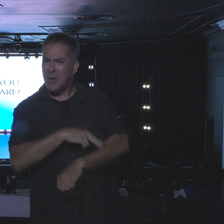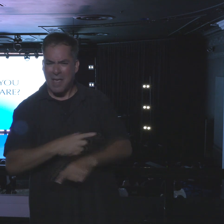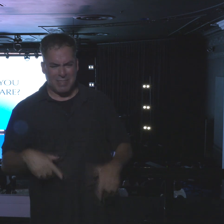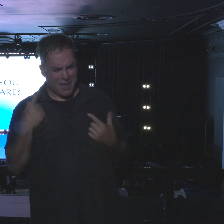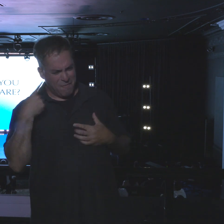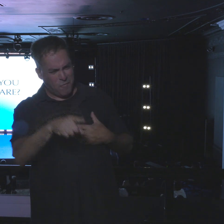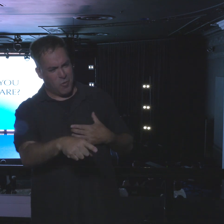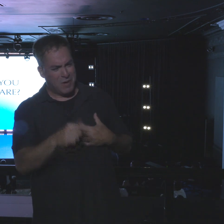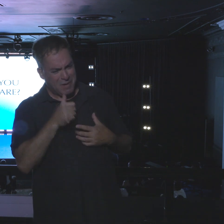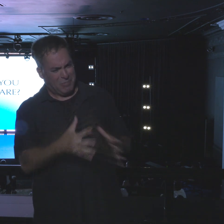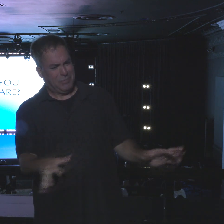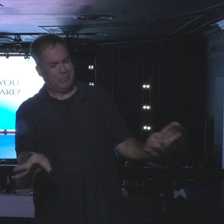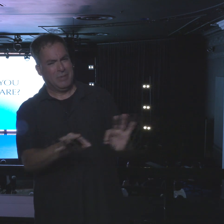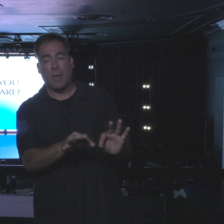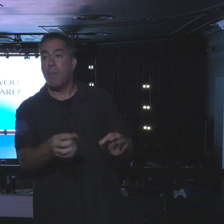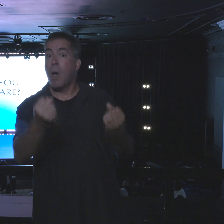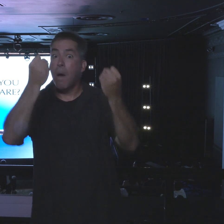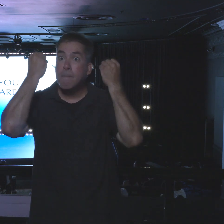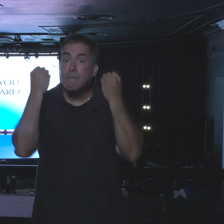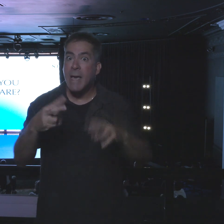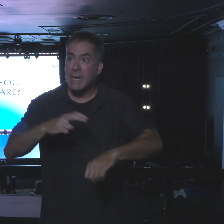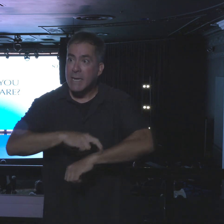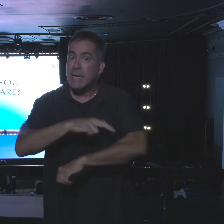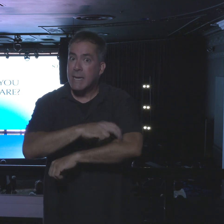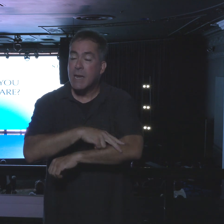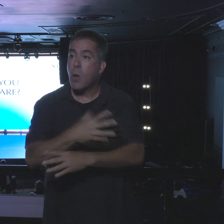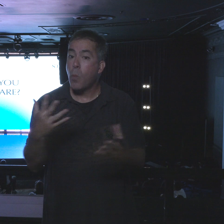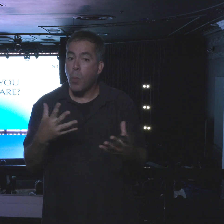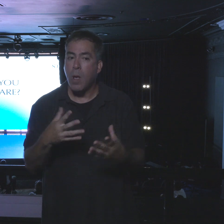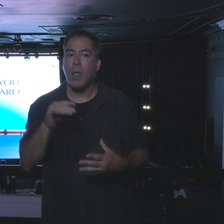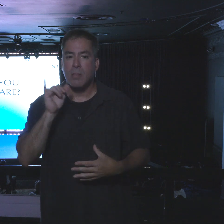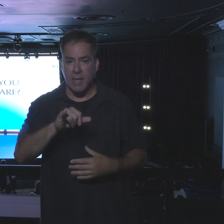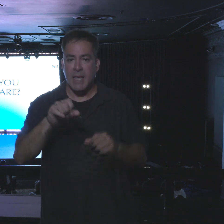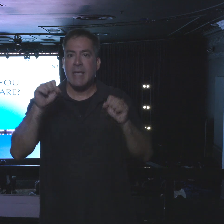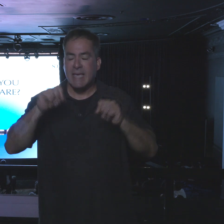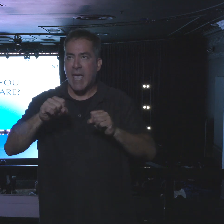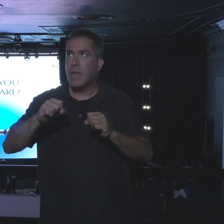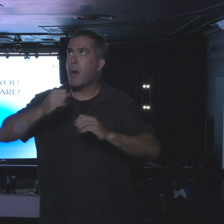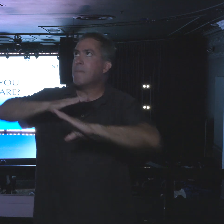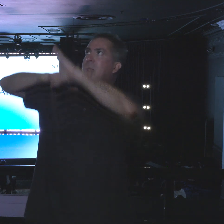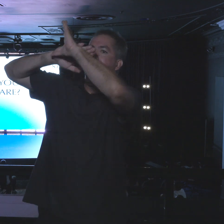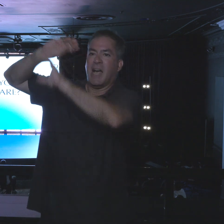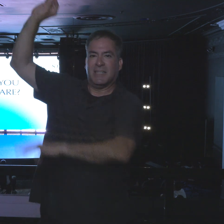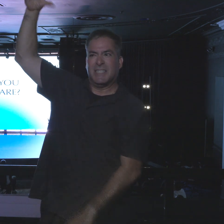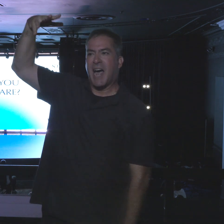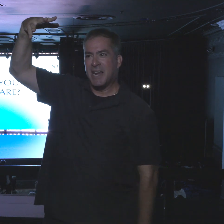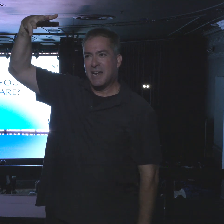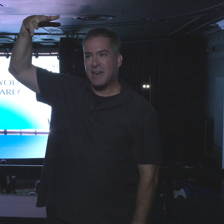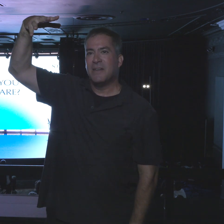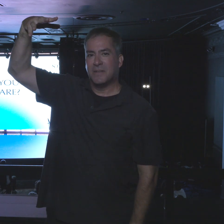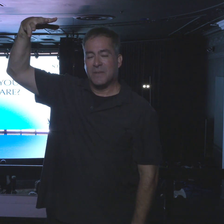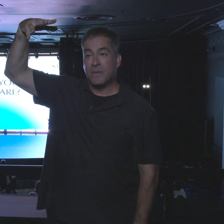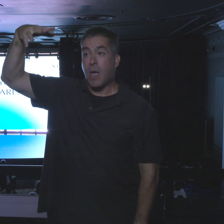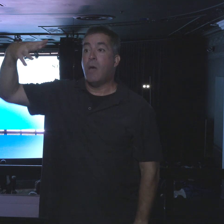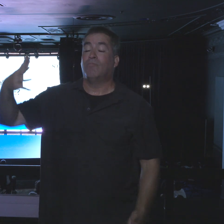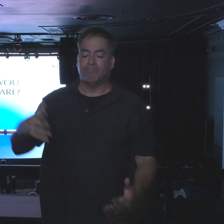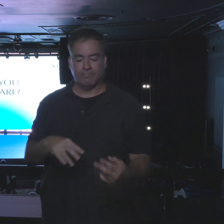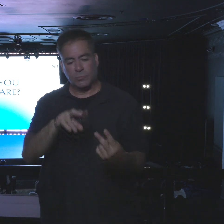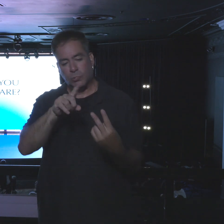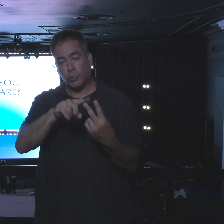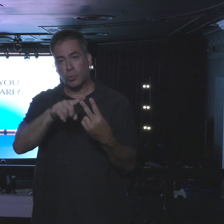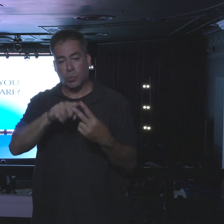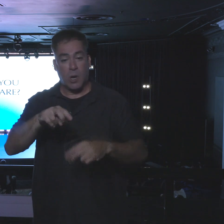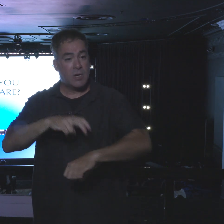numbers are so vast, they obscure the sun. Two, grasshoppers are relatively